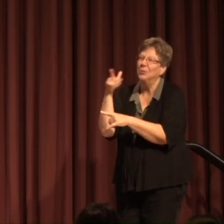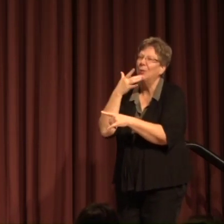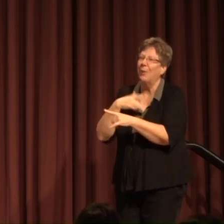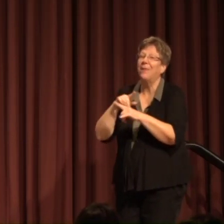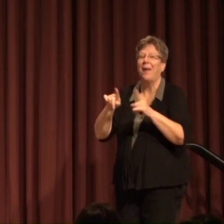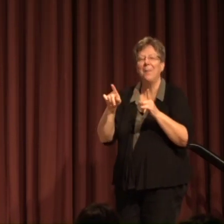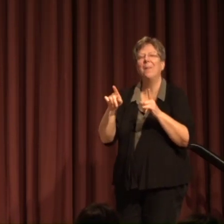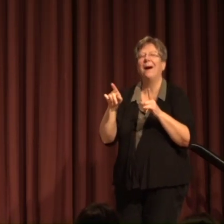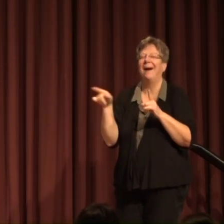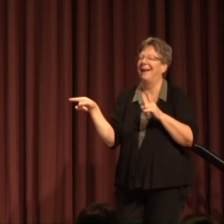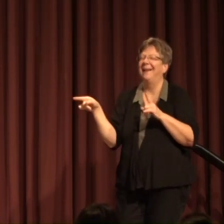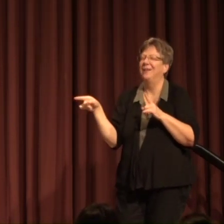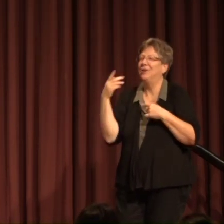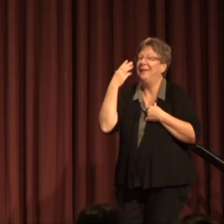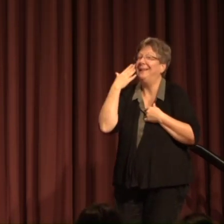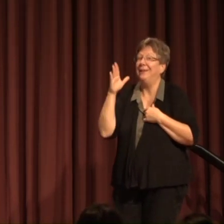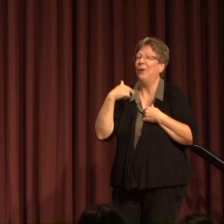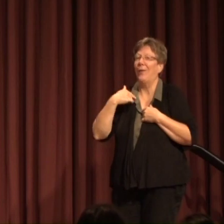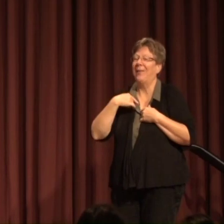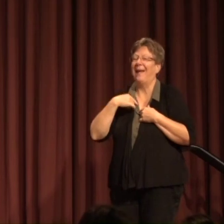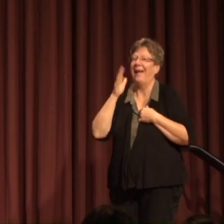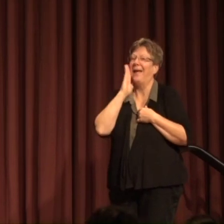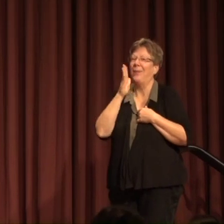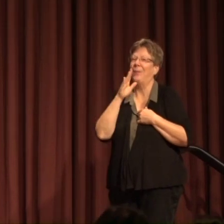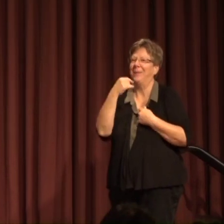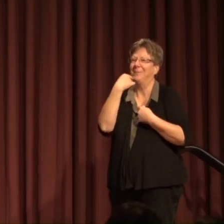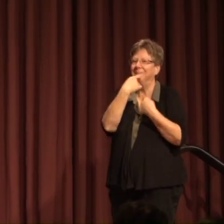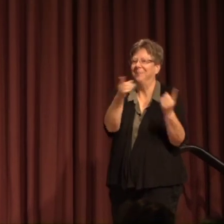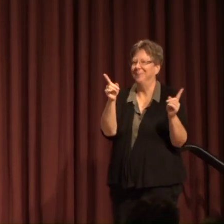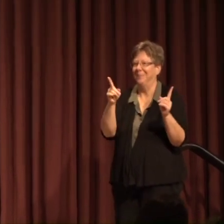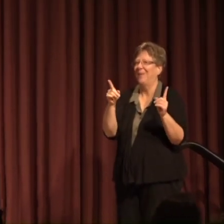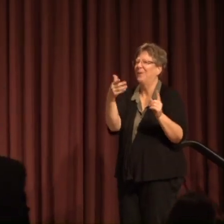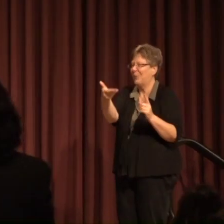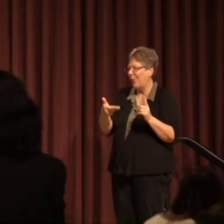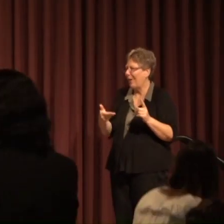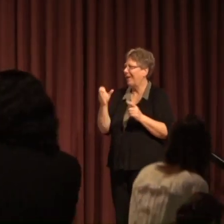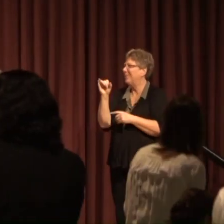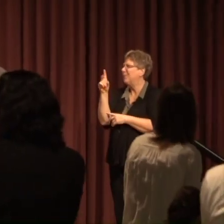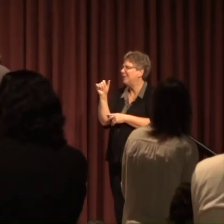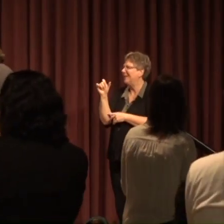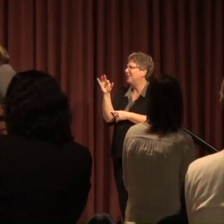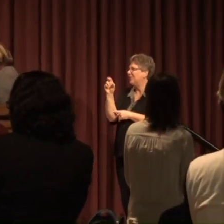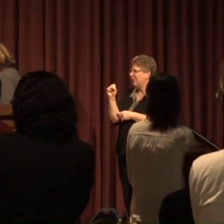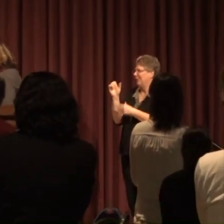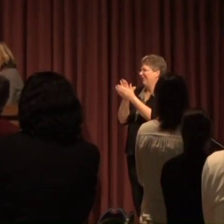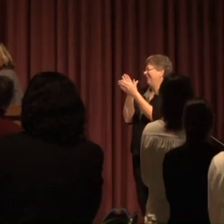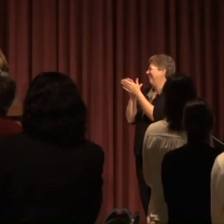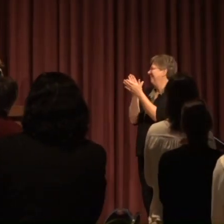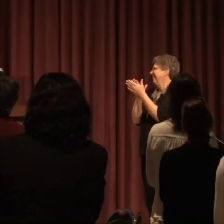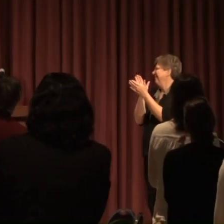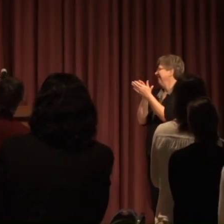but perhaps that I was letting the entire room know please welcome dr. Sheila Stearns